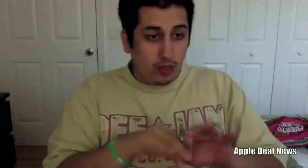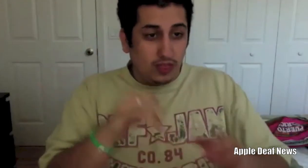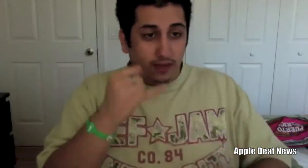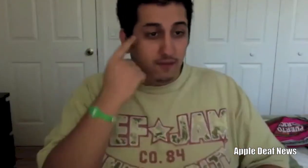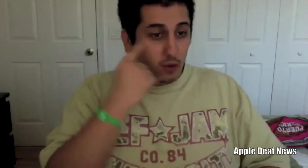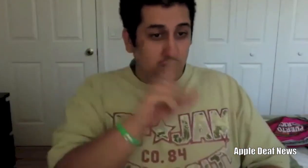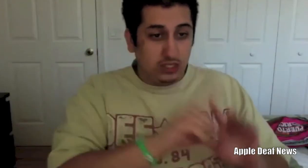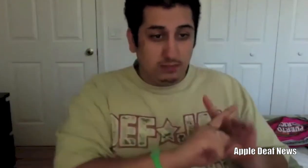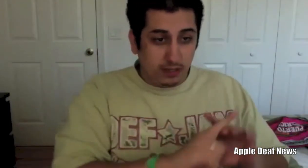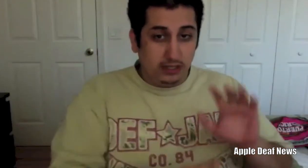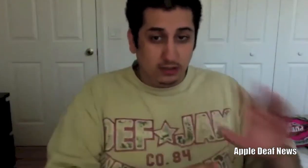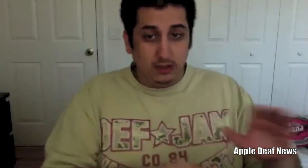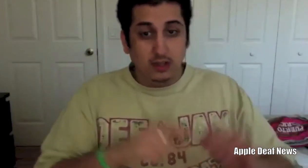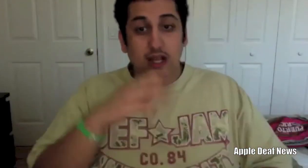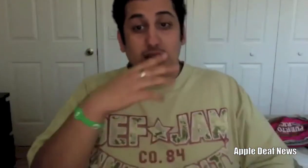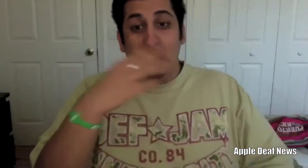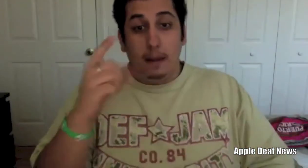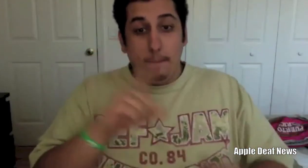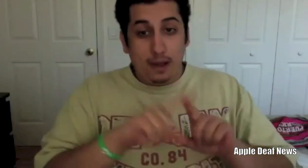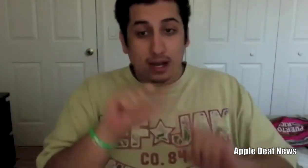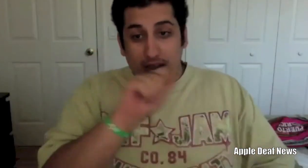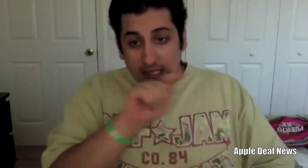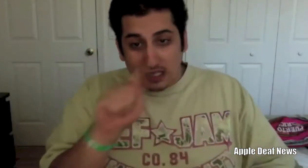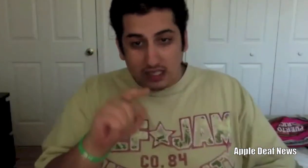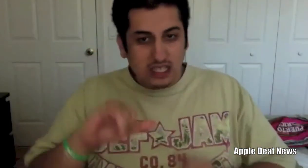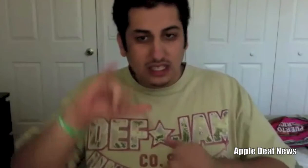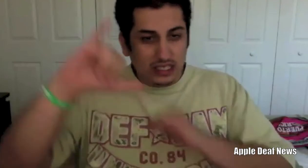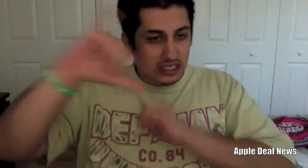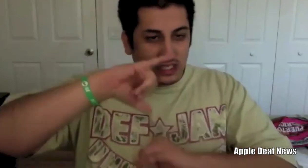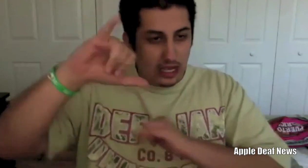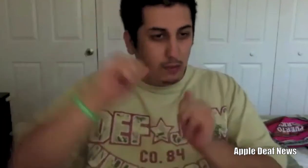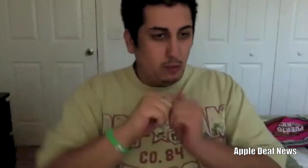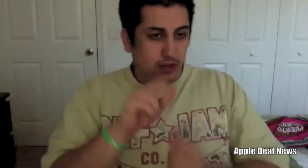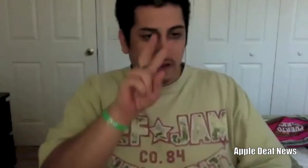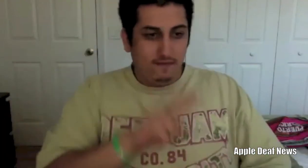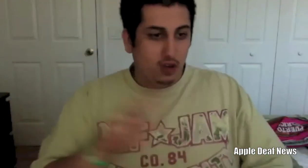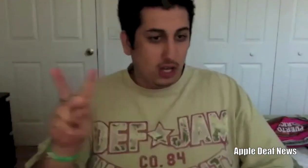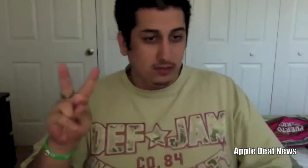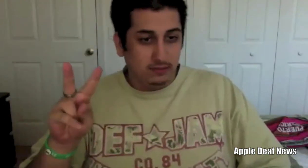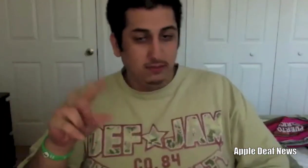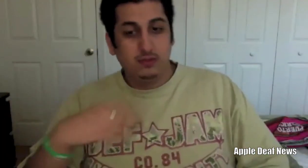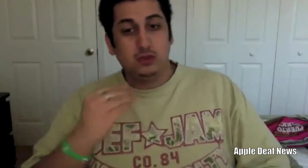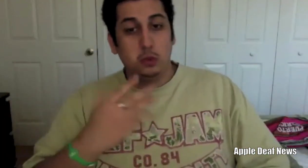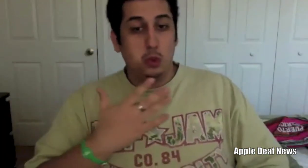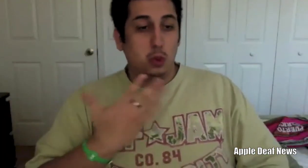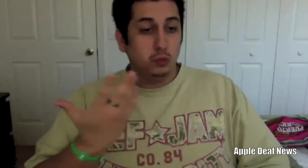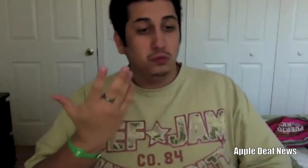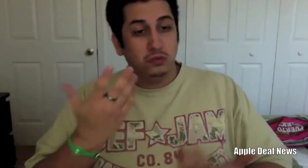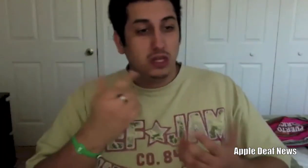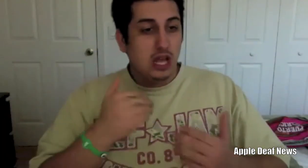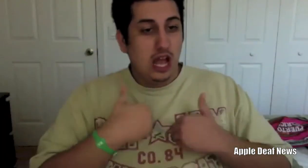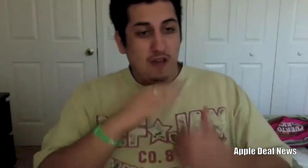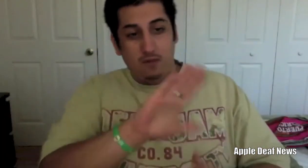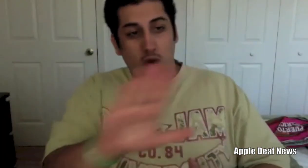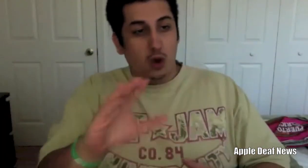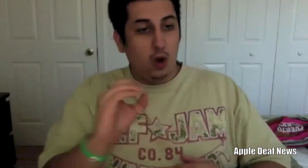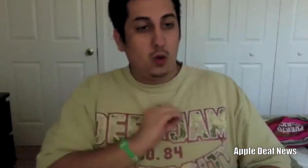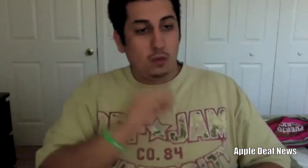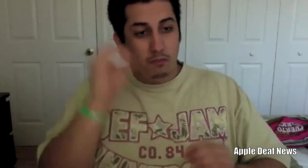worth it for a Spring. But, ATC is the same as God. So, have your own